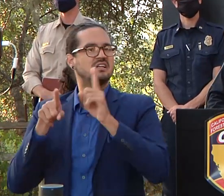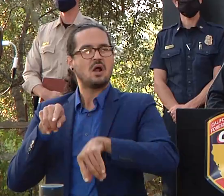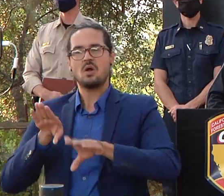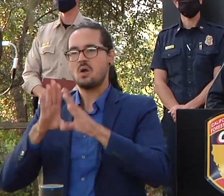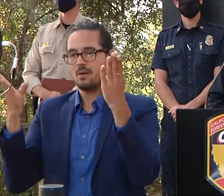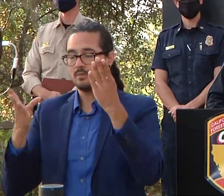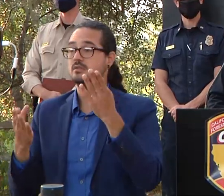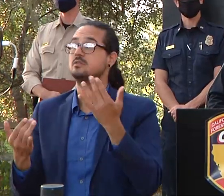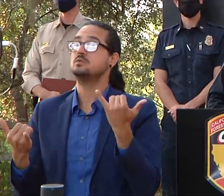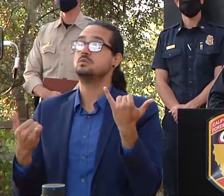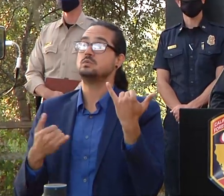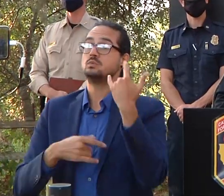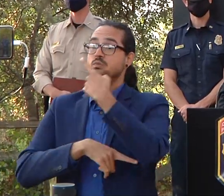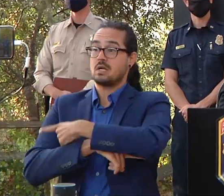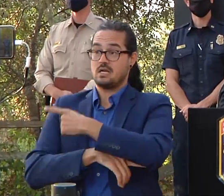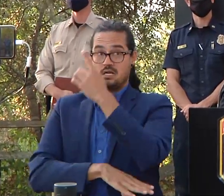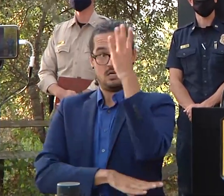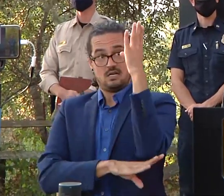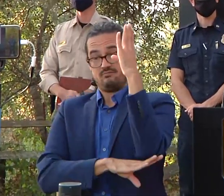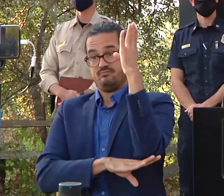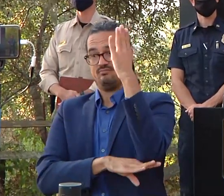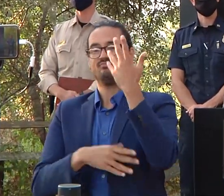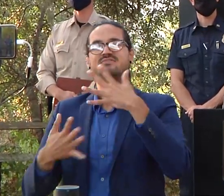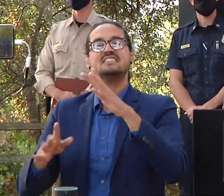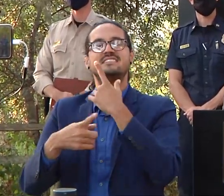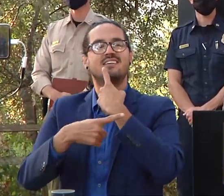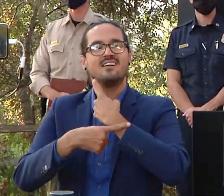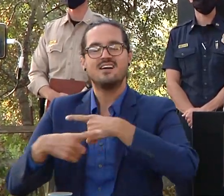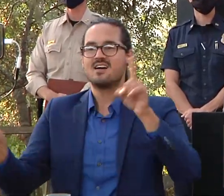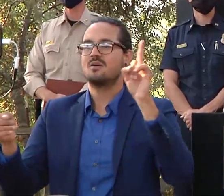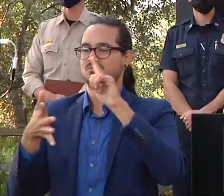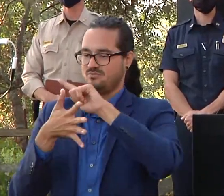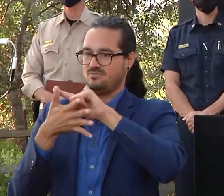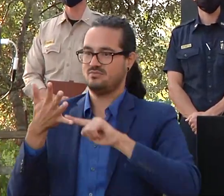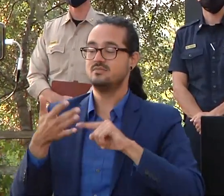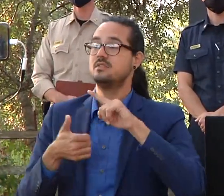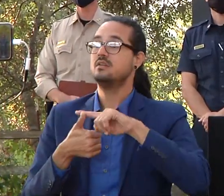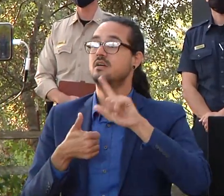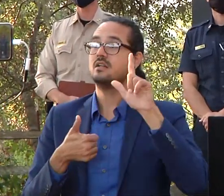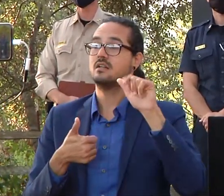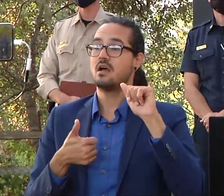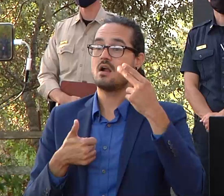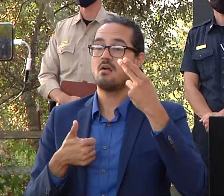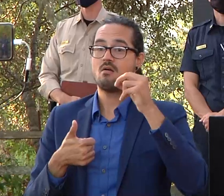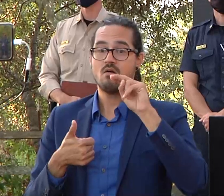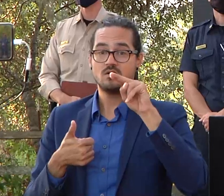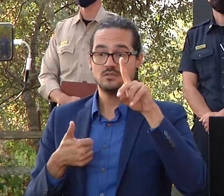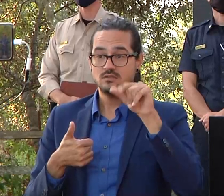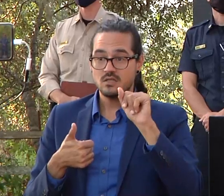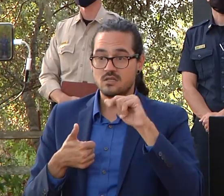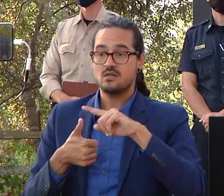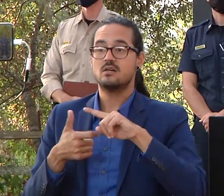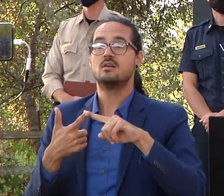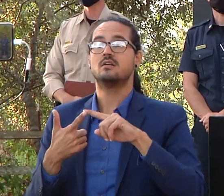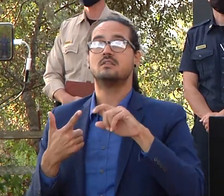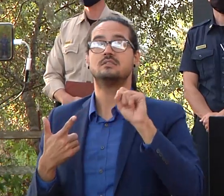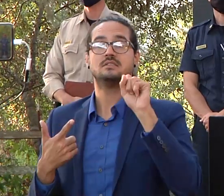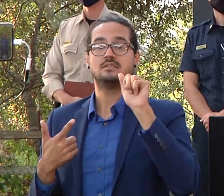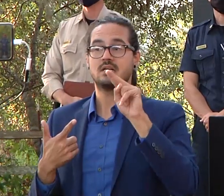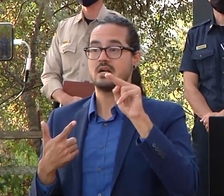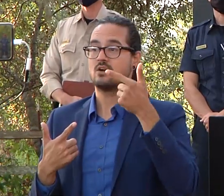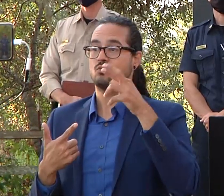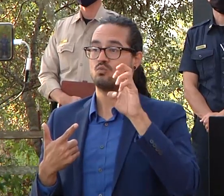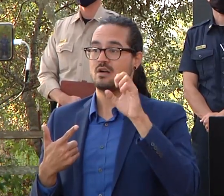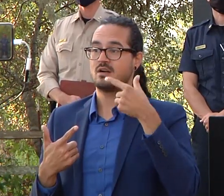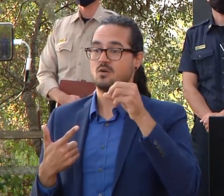excellent news about the repopulation in the areas of la honda san gregorio and pescadero and